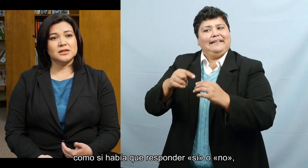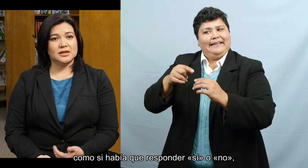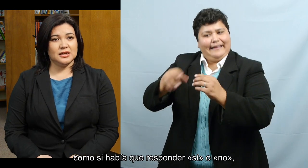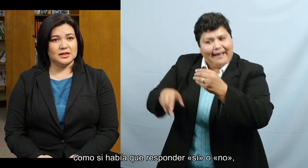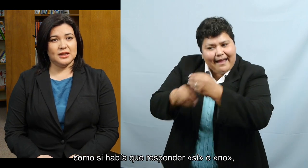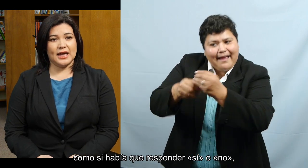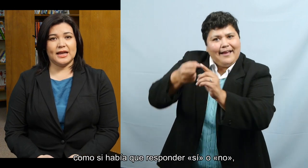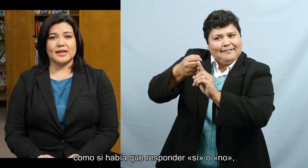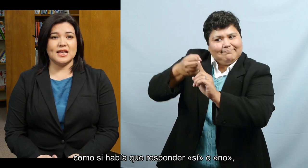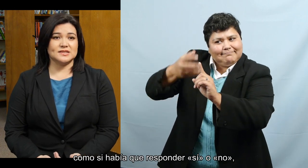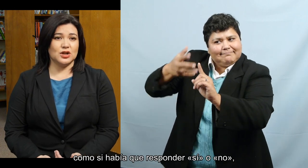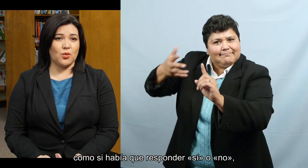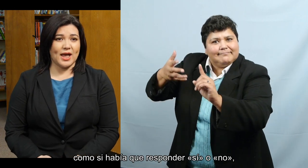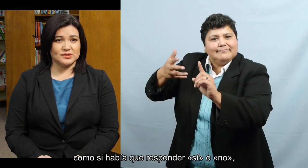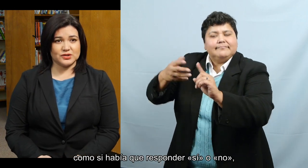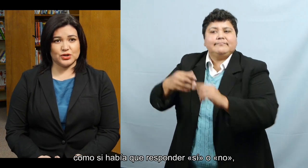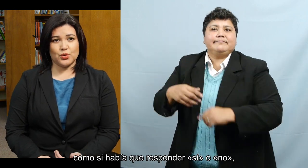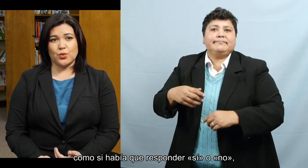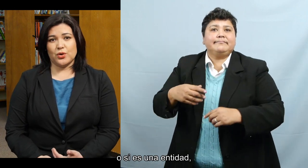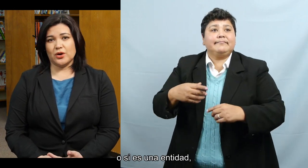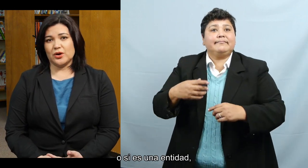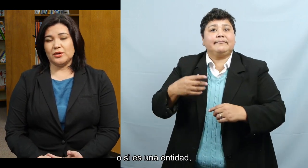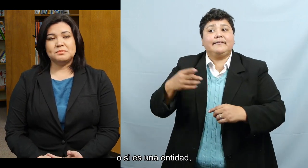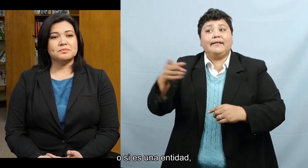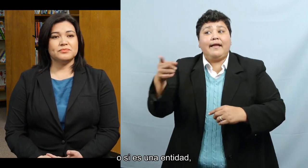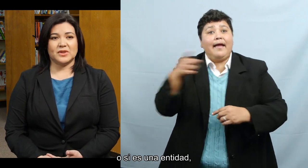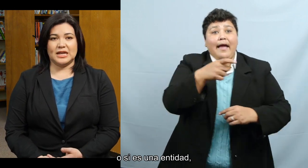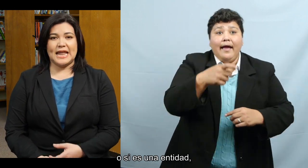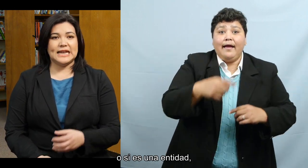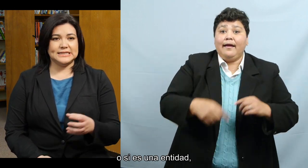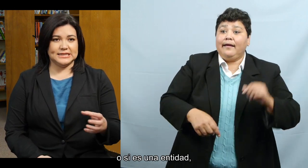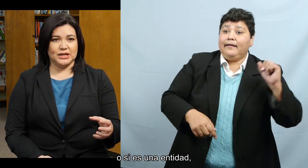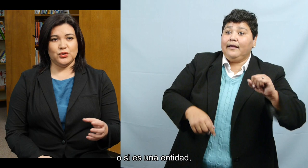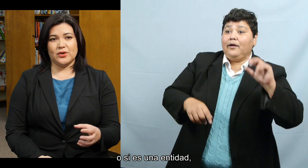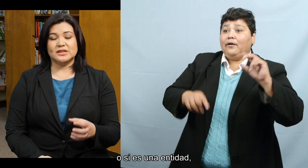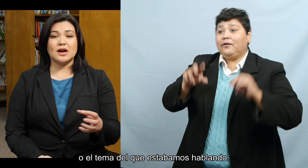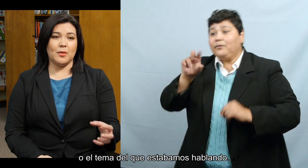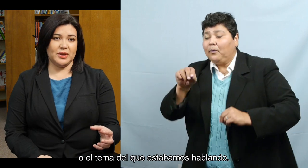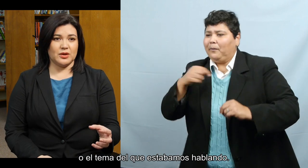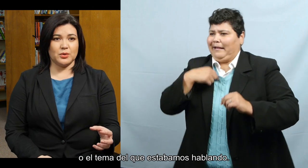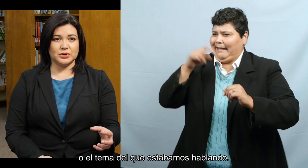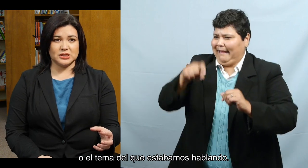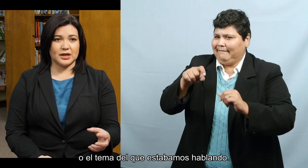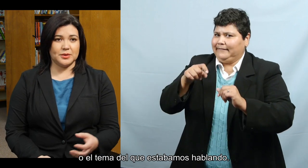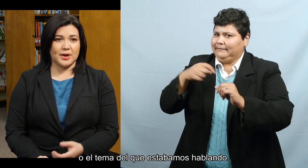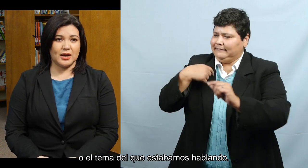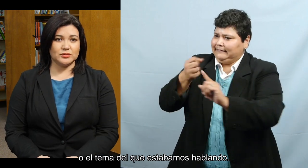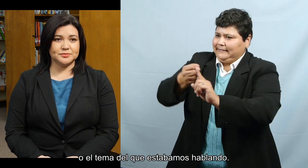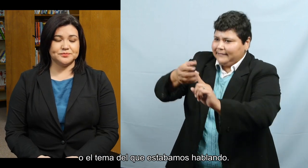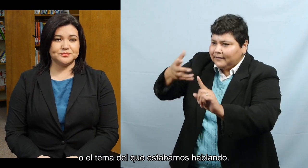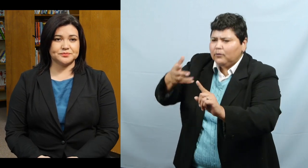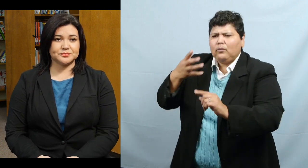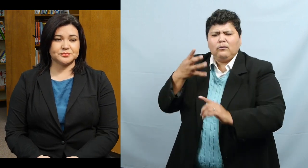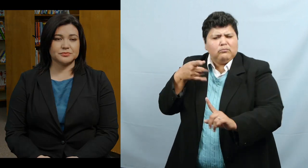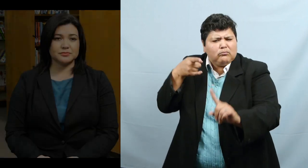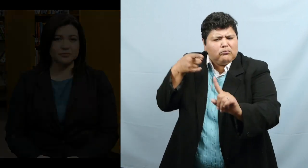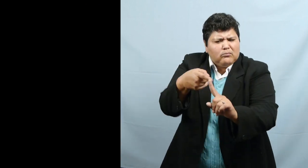like a yes-no answer or an entity or the topic that we were talking about.